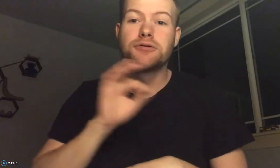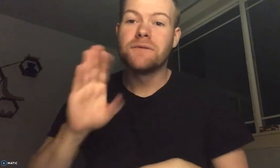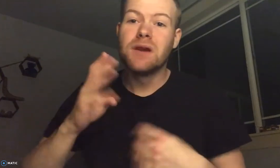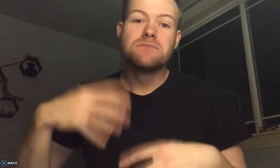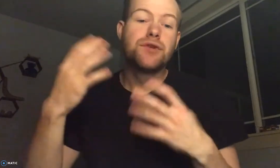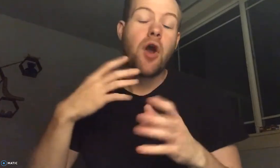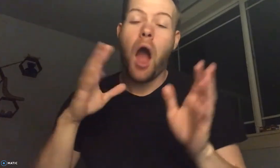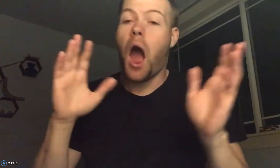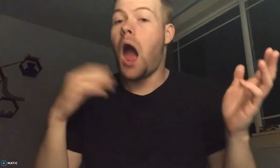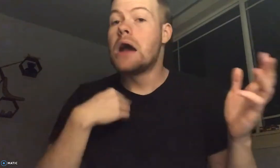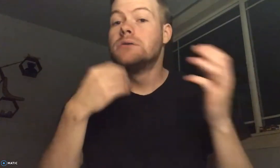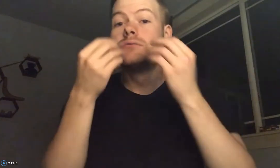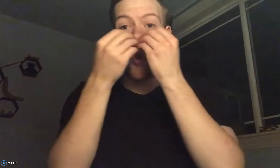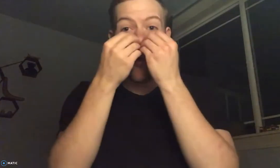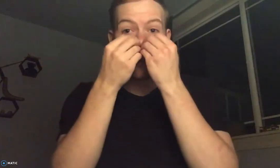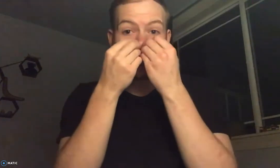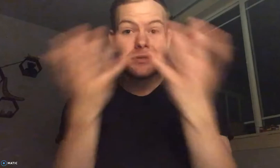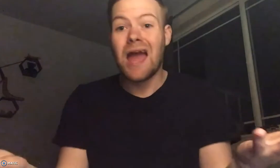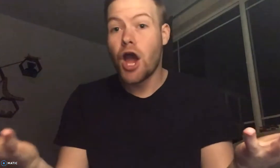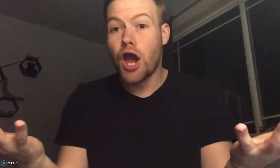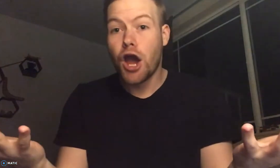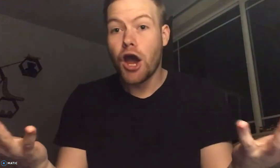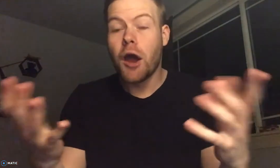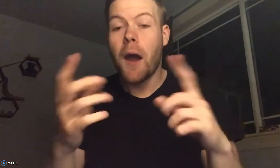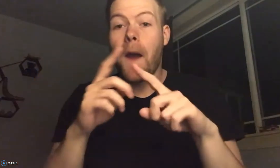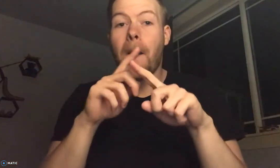If this is your personal preference, I don't care.